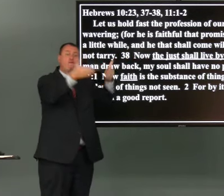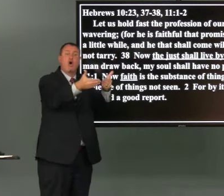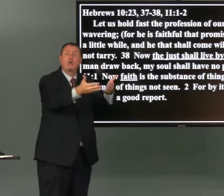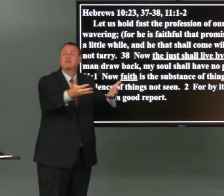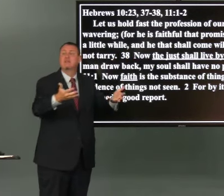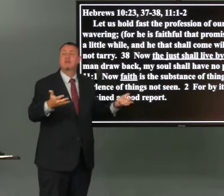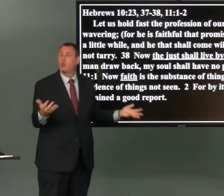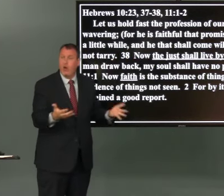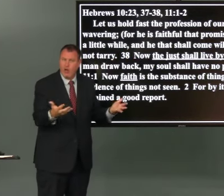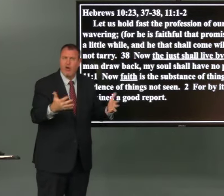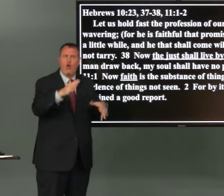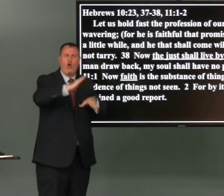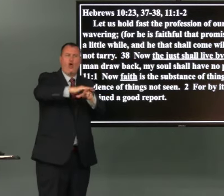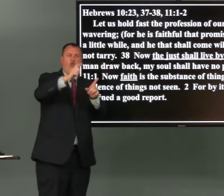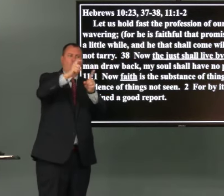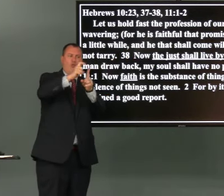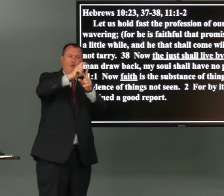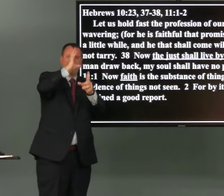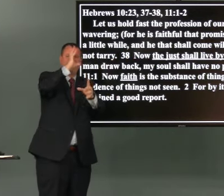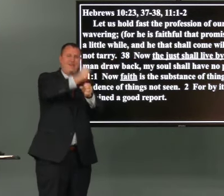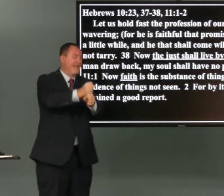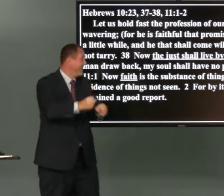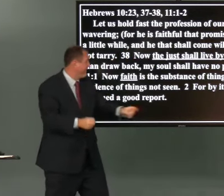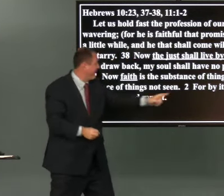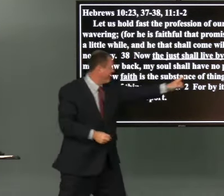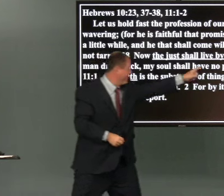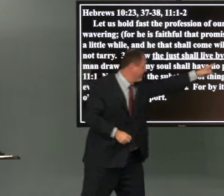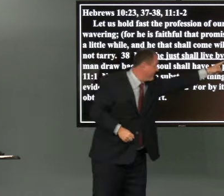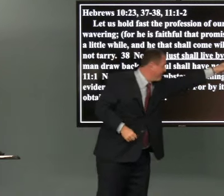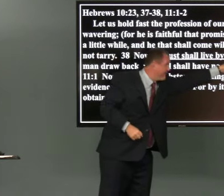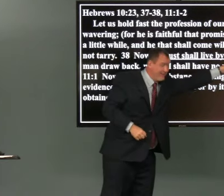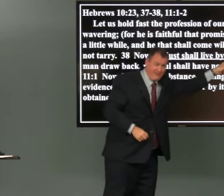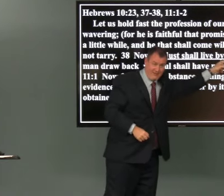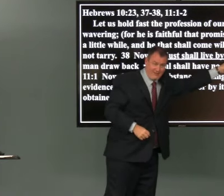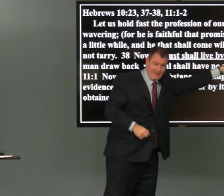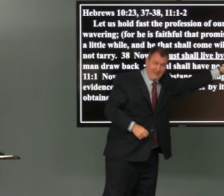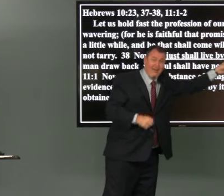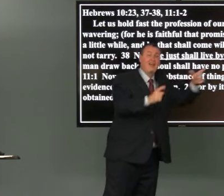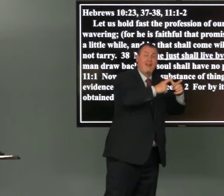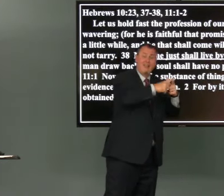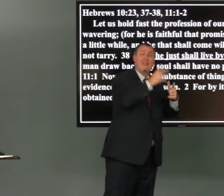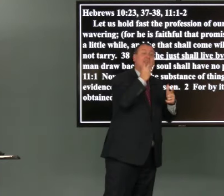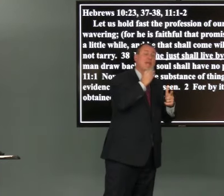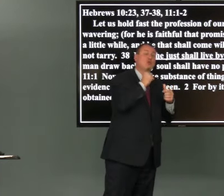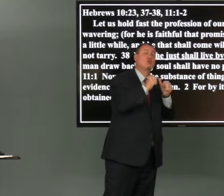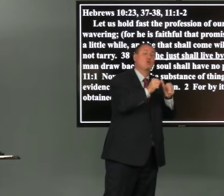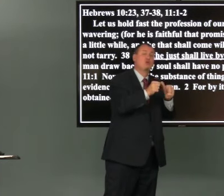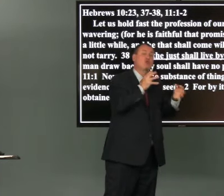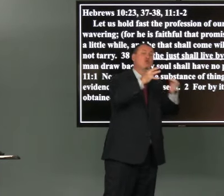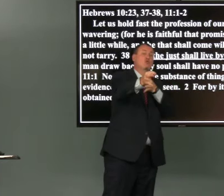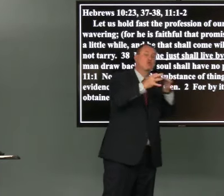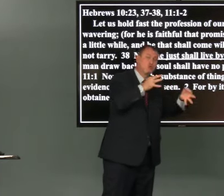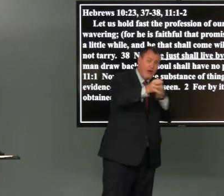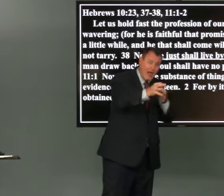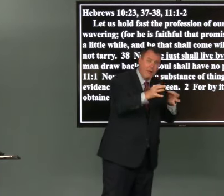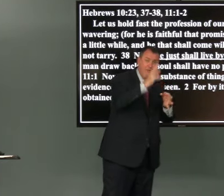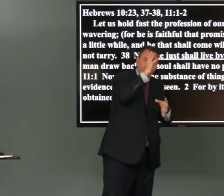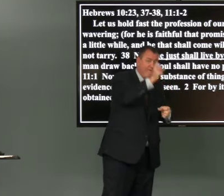so this focus here is on the word faith and that is why it was quoted to